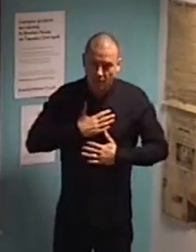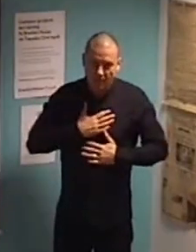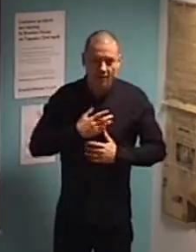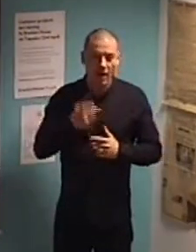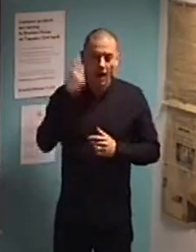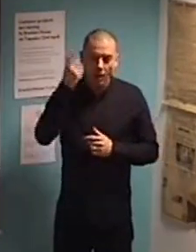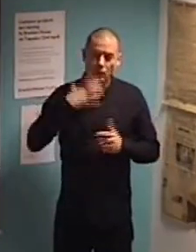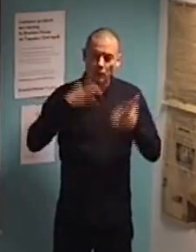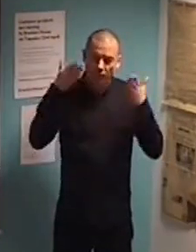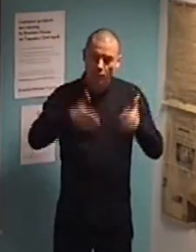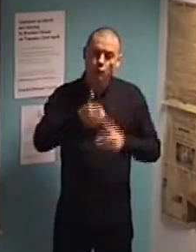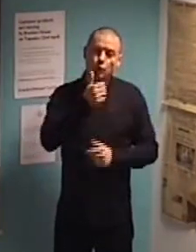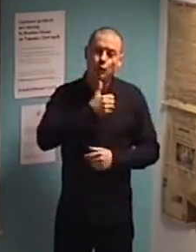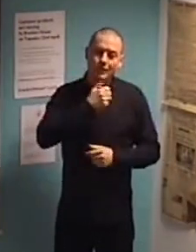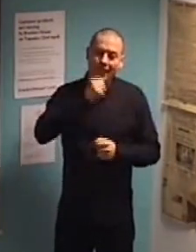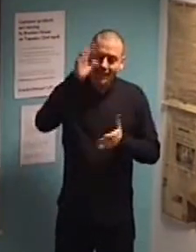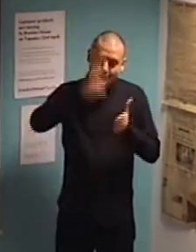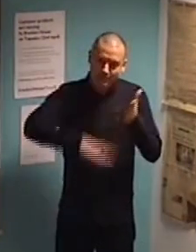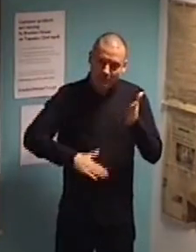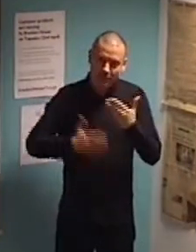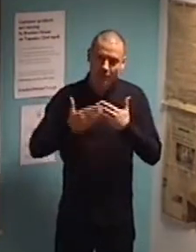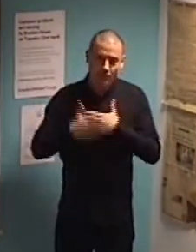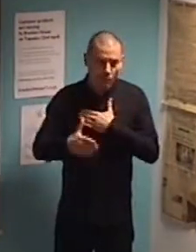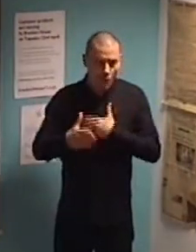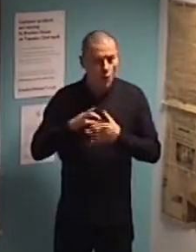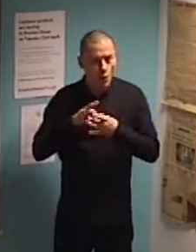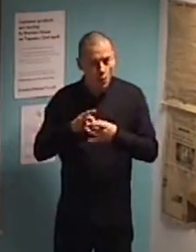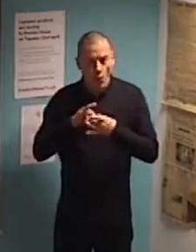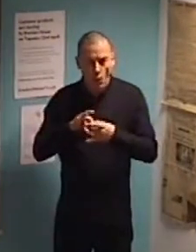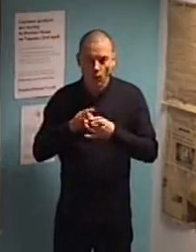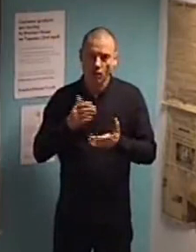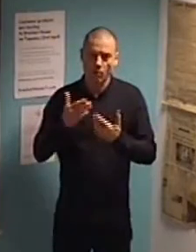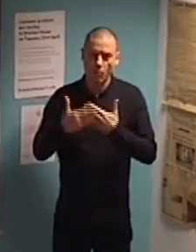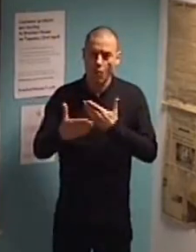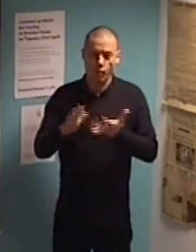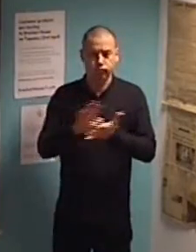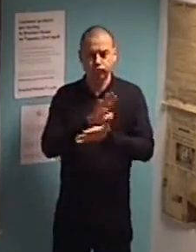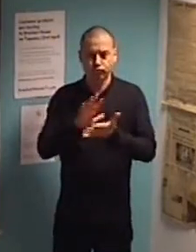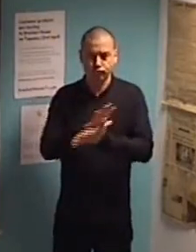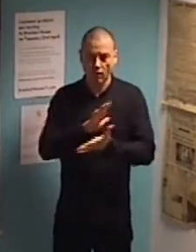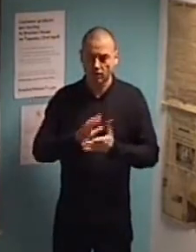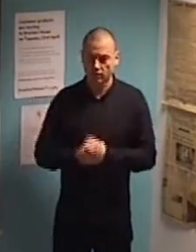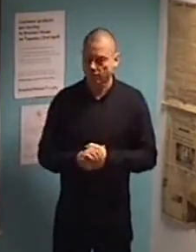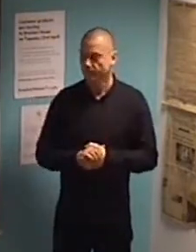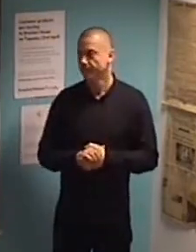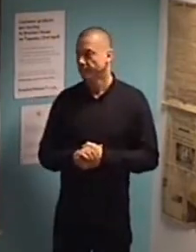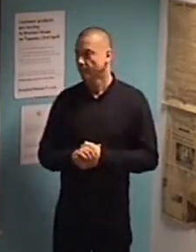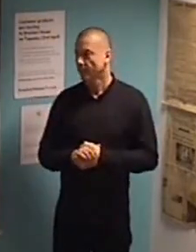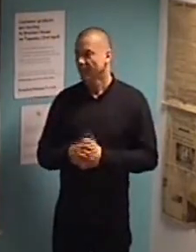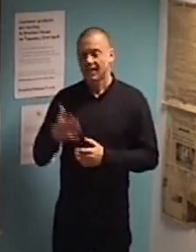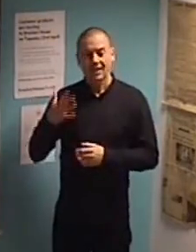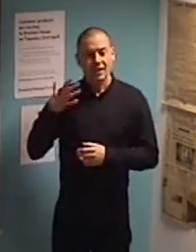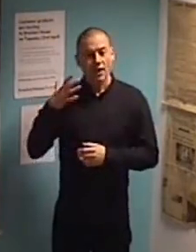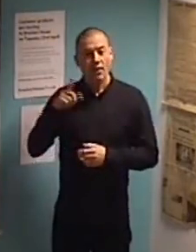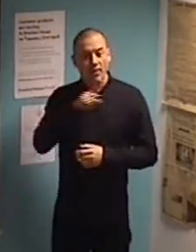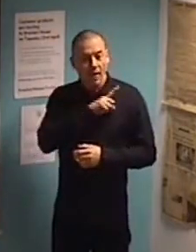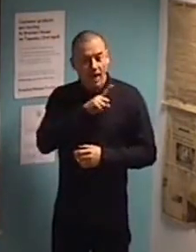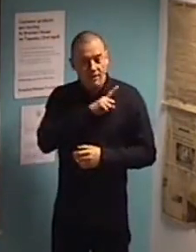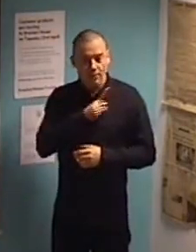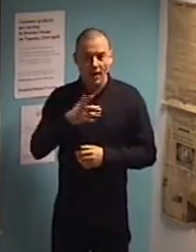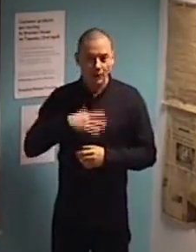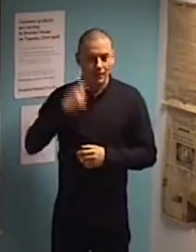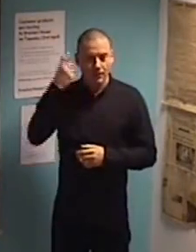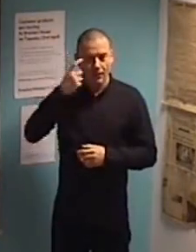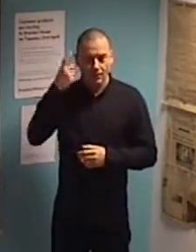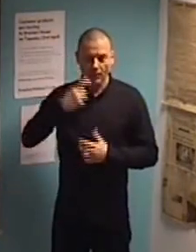experience more engaging and more pleasurable, then we need to think about emotion and et cetera,